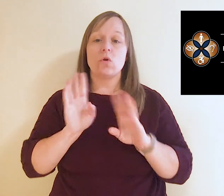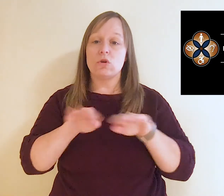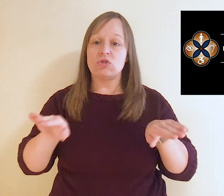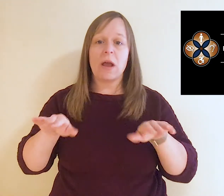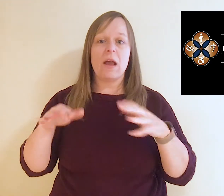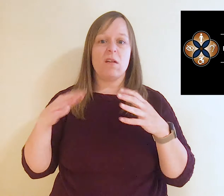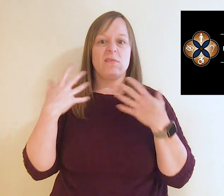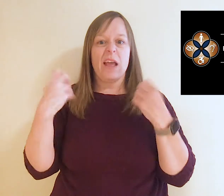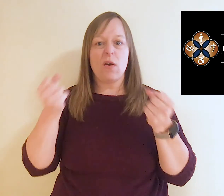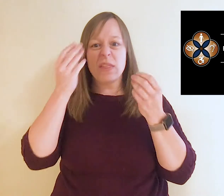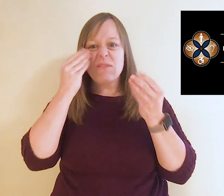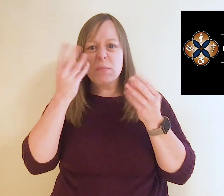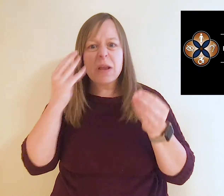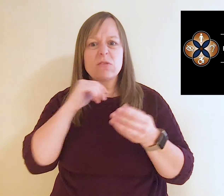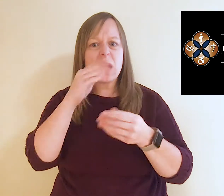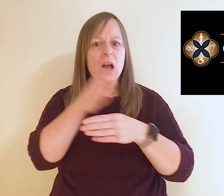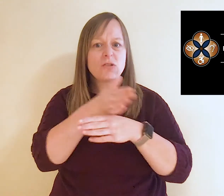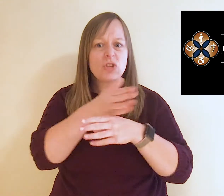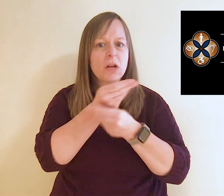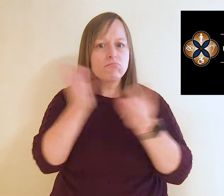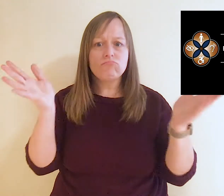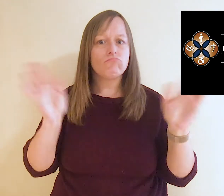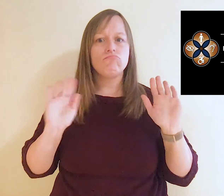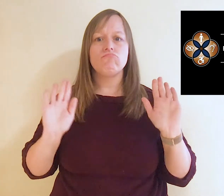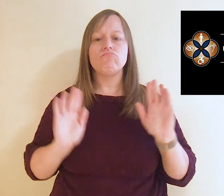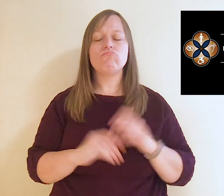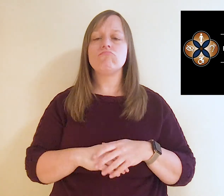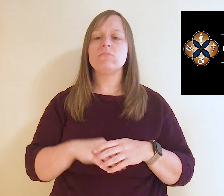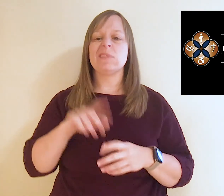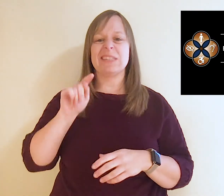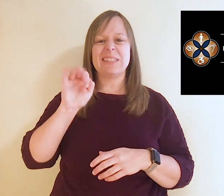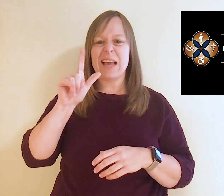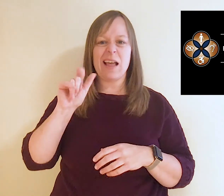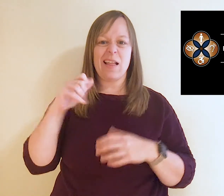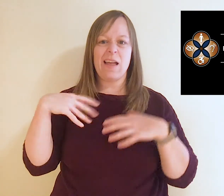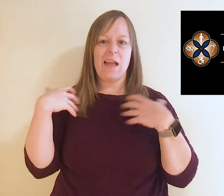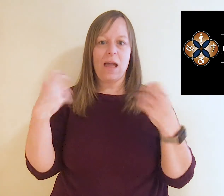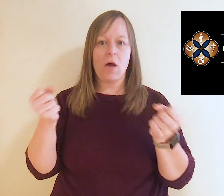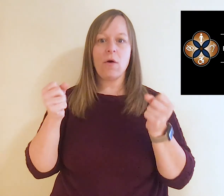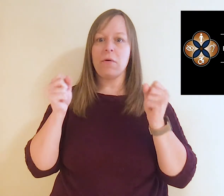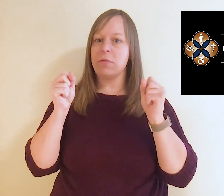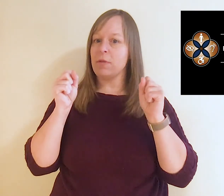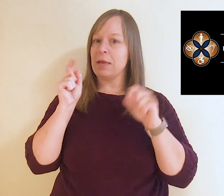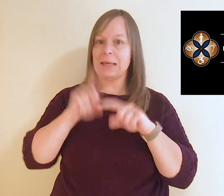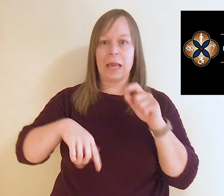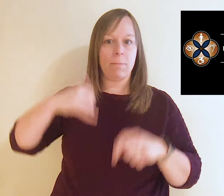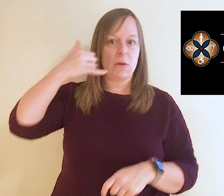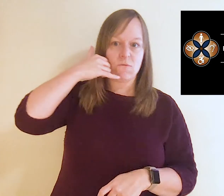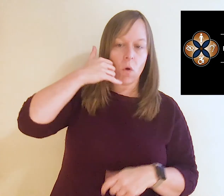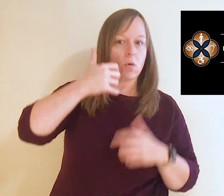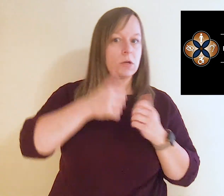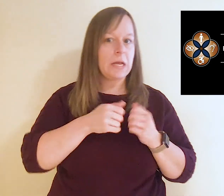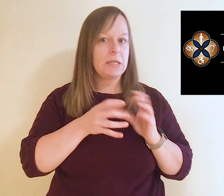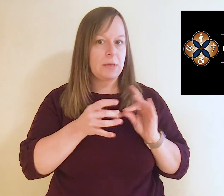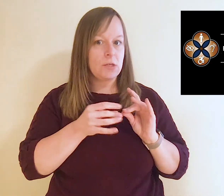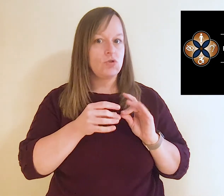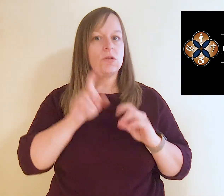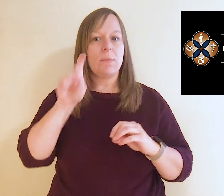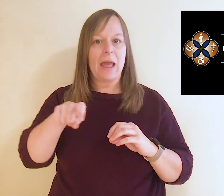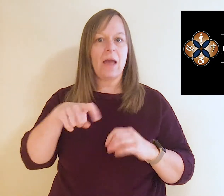your child's health information won't be compromised. Telehealth can't be provided through telephone or text message. It must